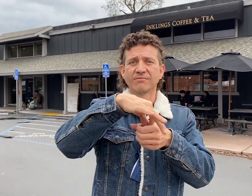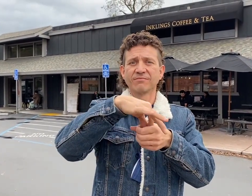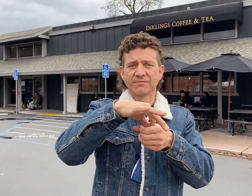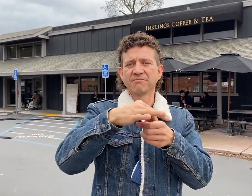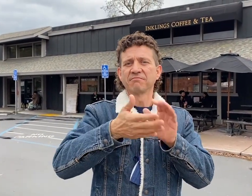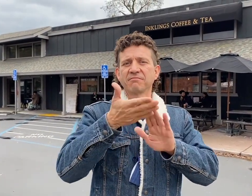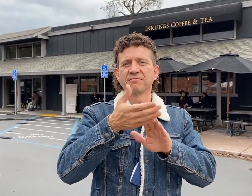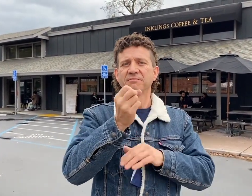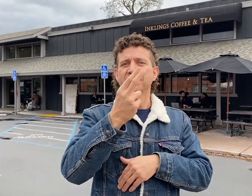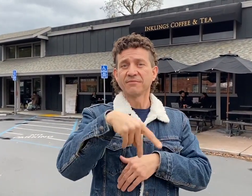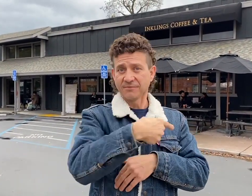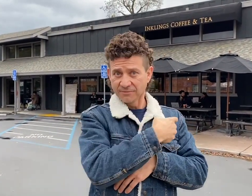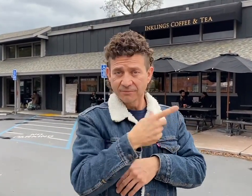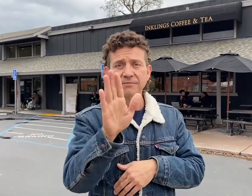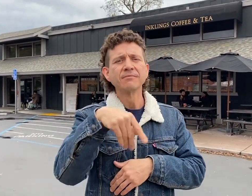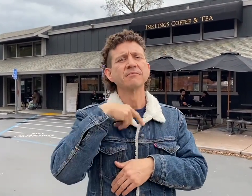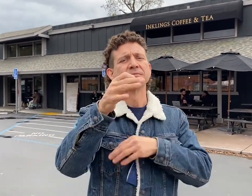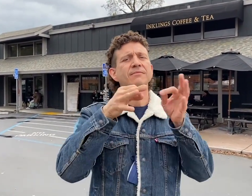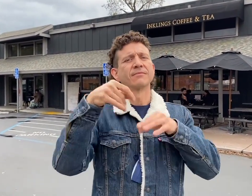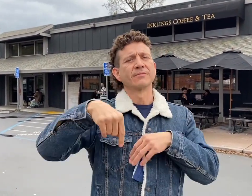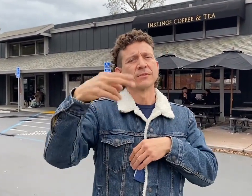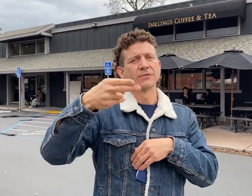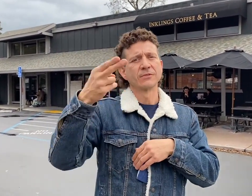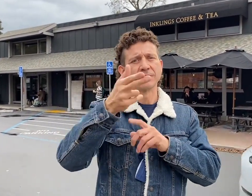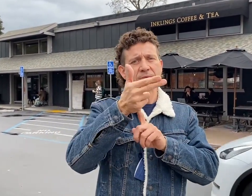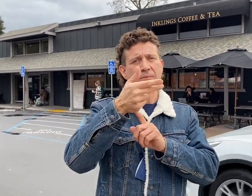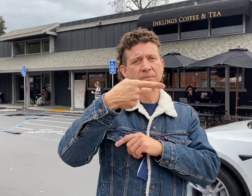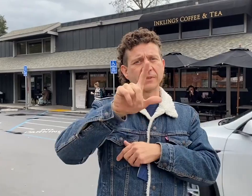The actual site was once home to a hotel.